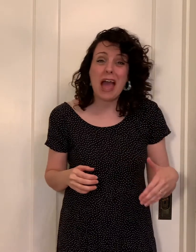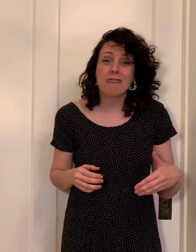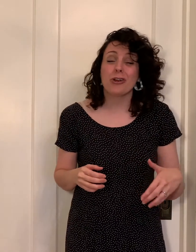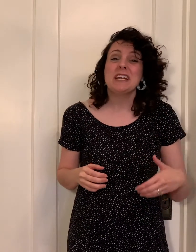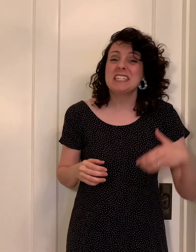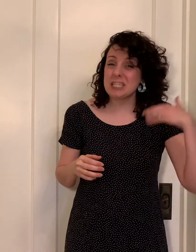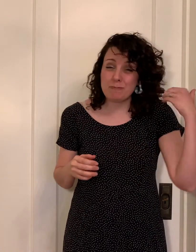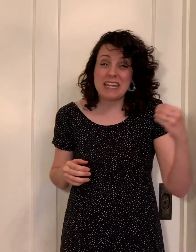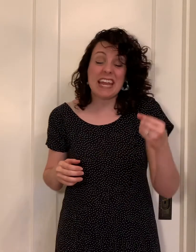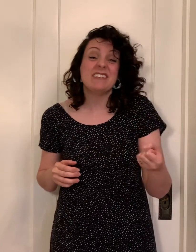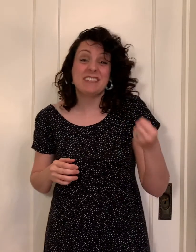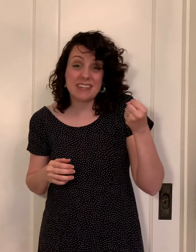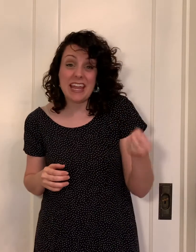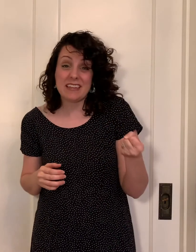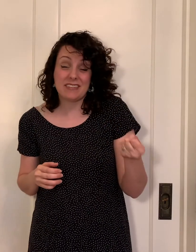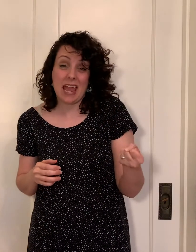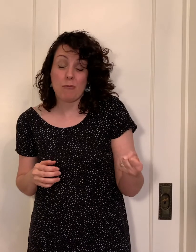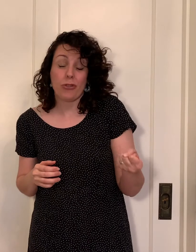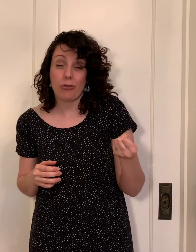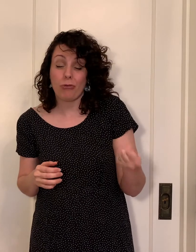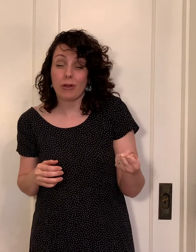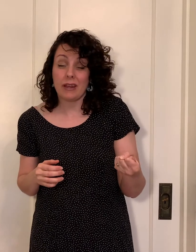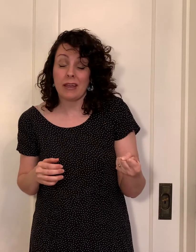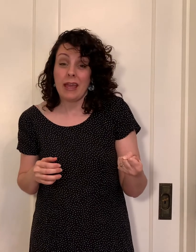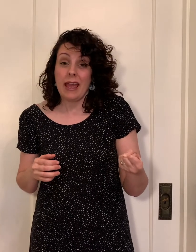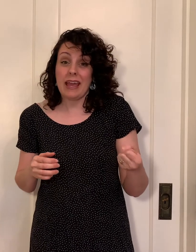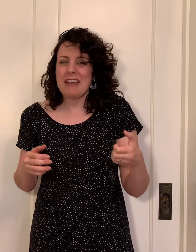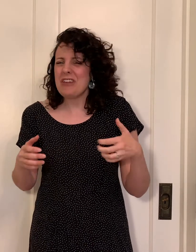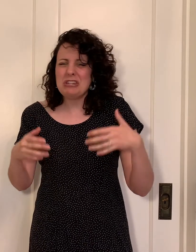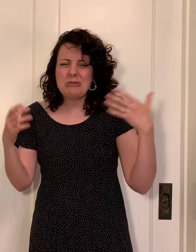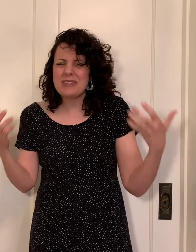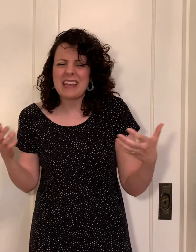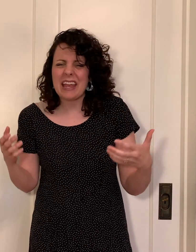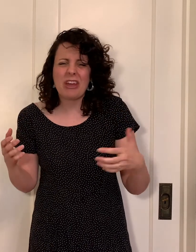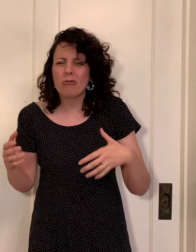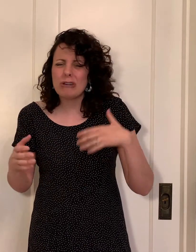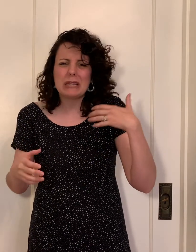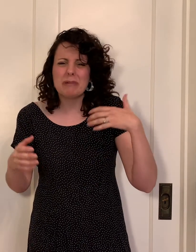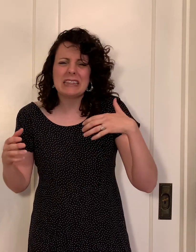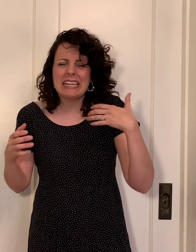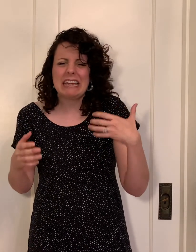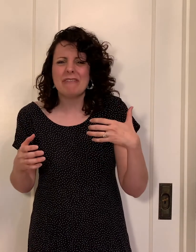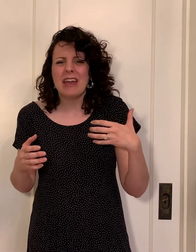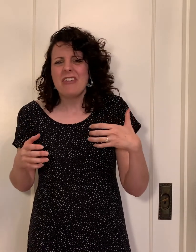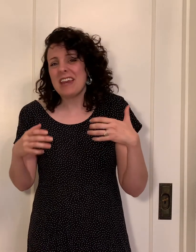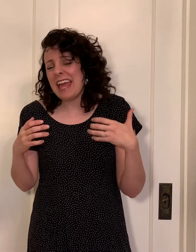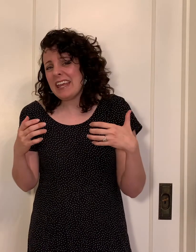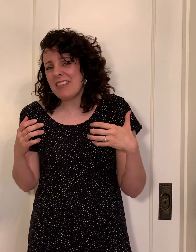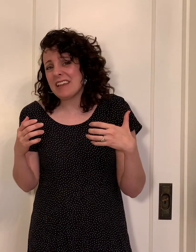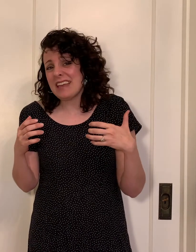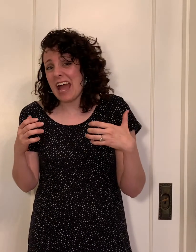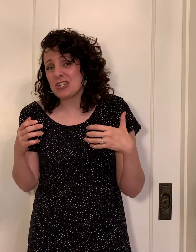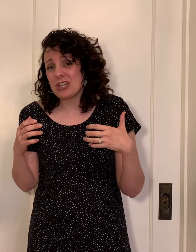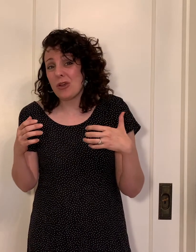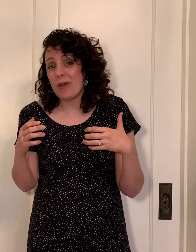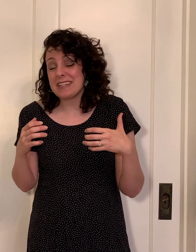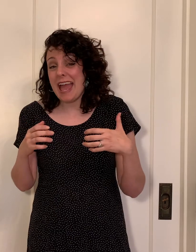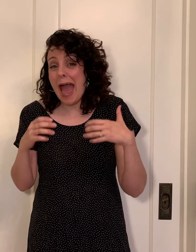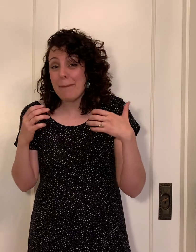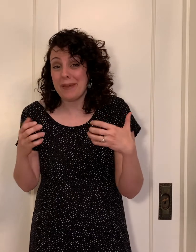ever speak and say his name with authority and if they do say it they don't really believe that anything is actually going to happen